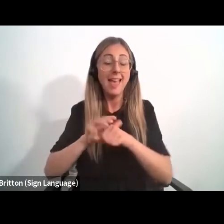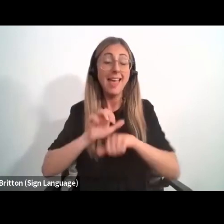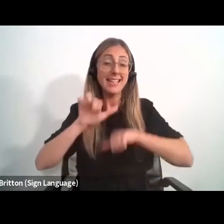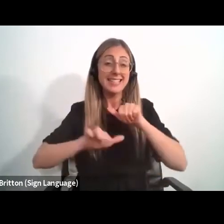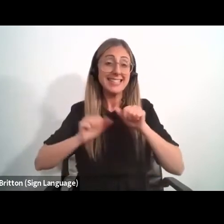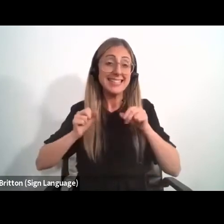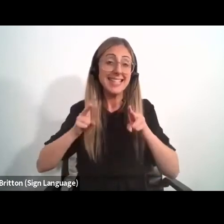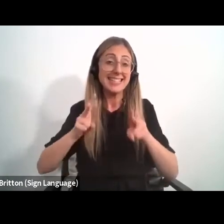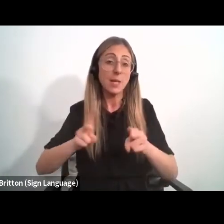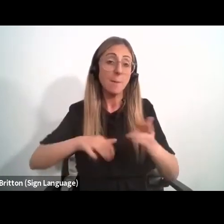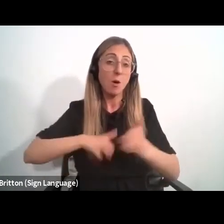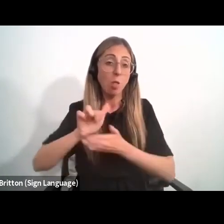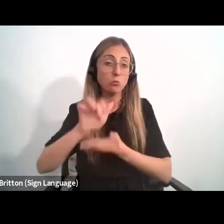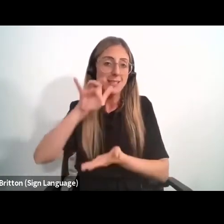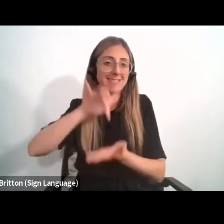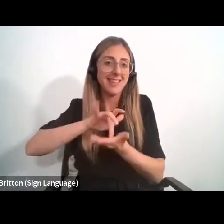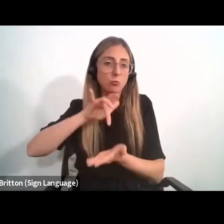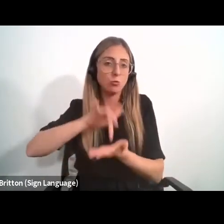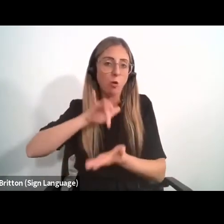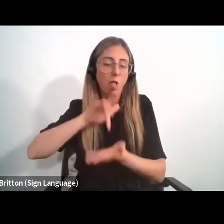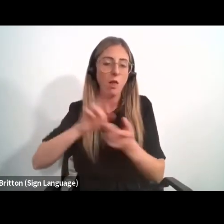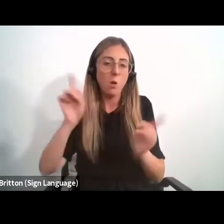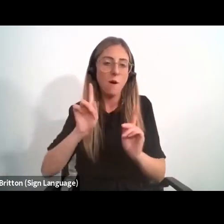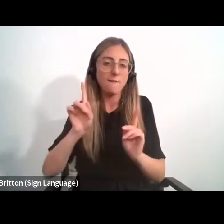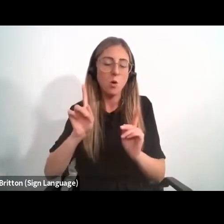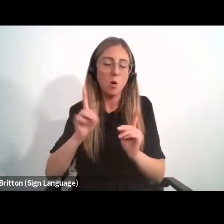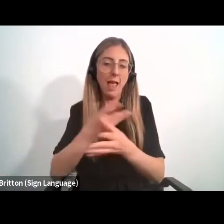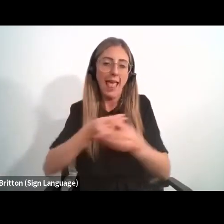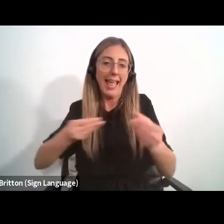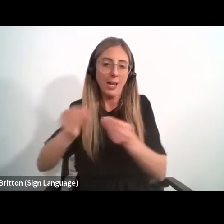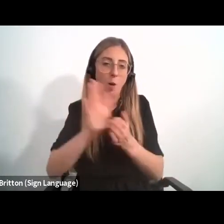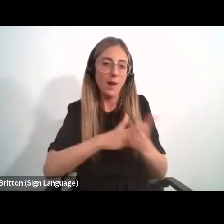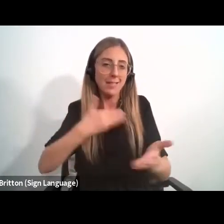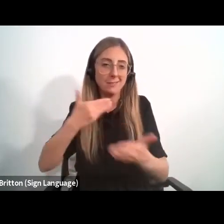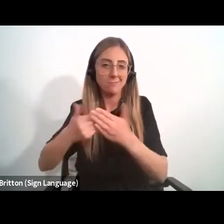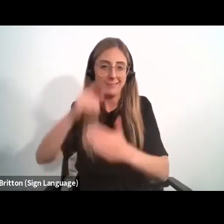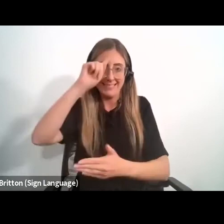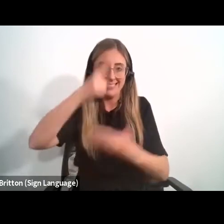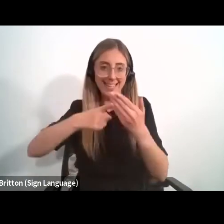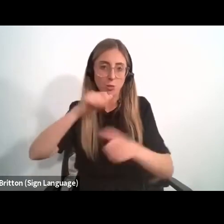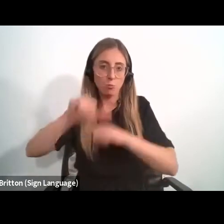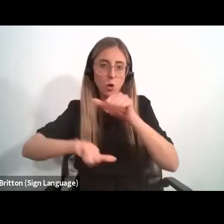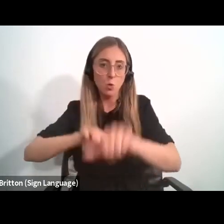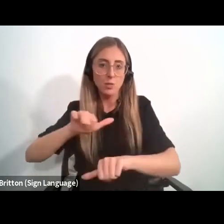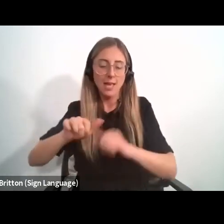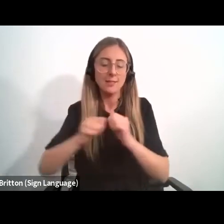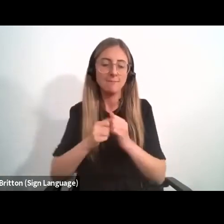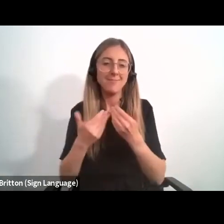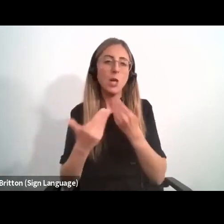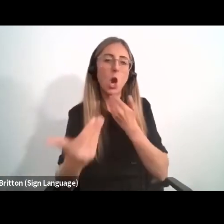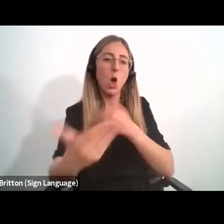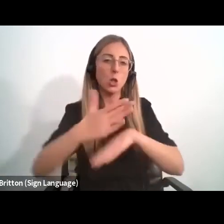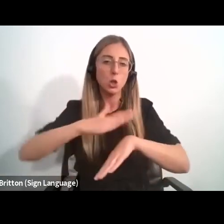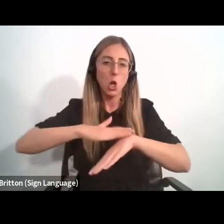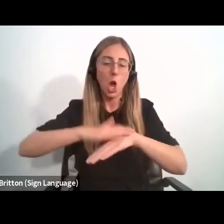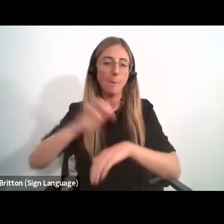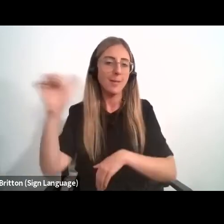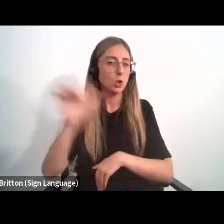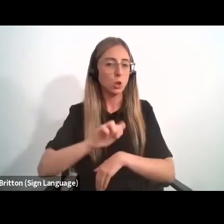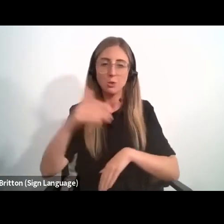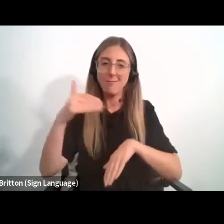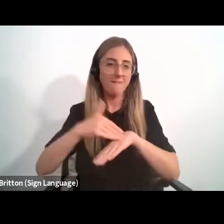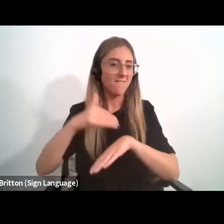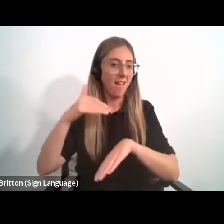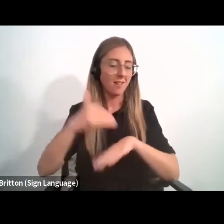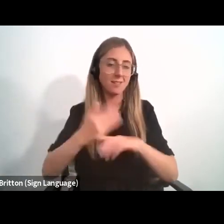scientific culture becomes central to economic transformation policy making decision process is a long term investment, and should not be affected